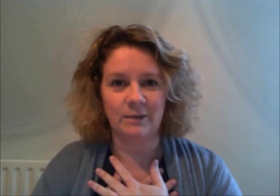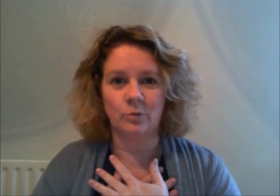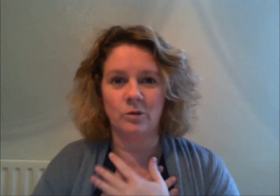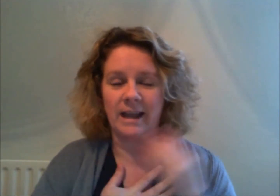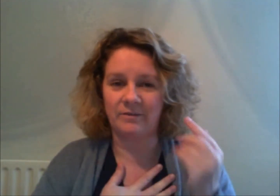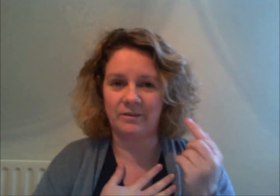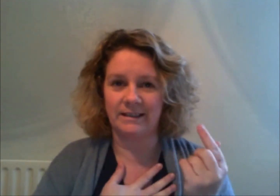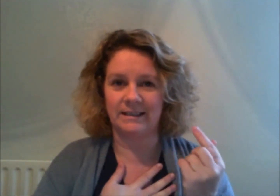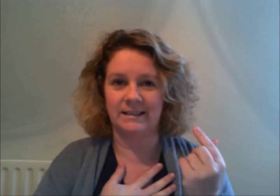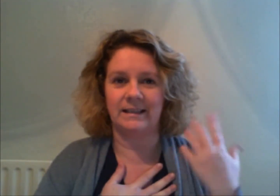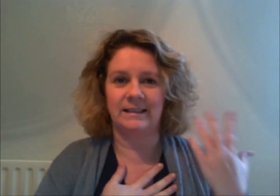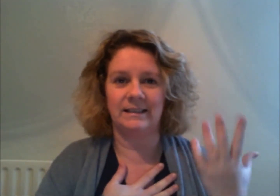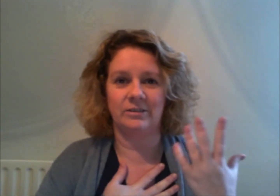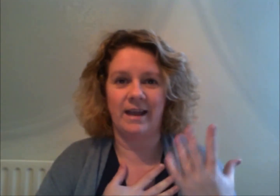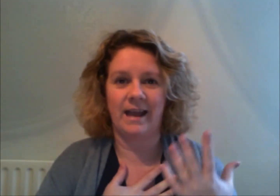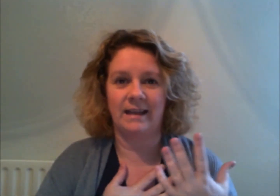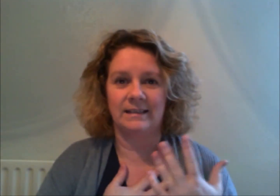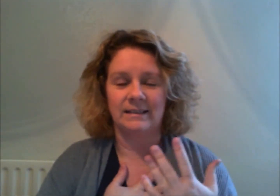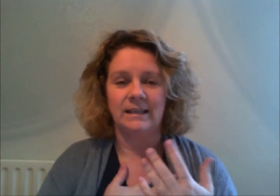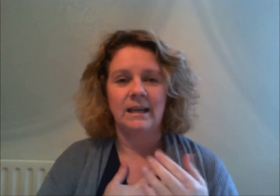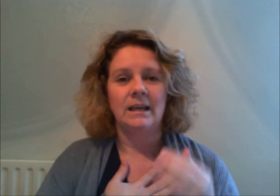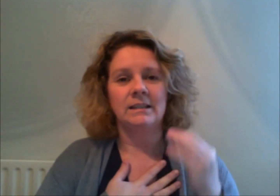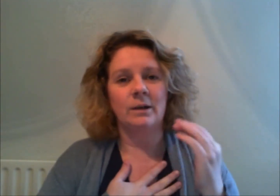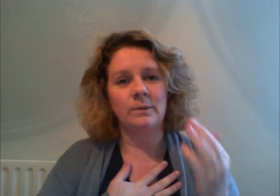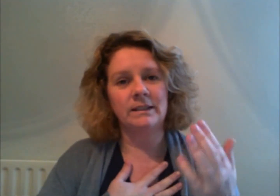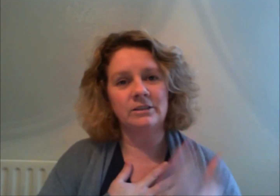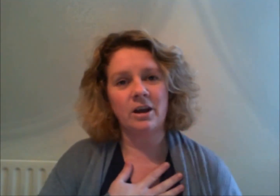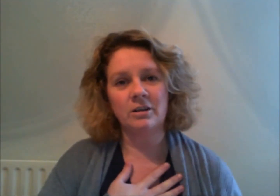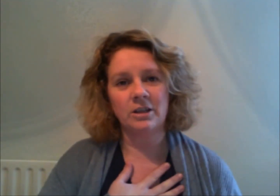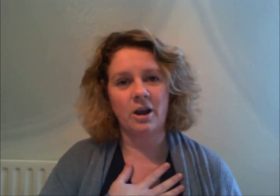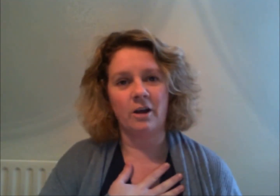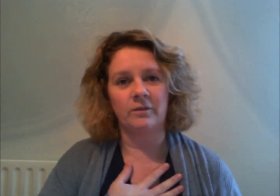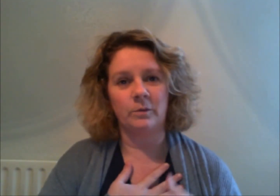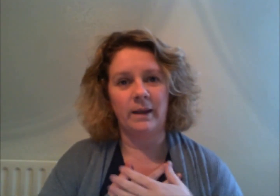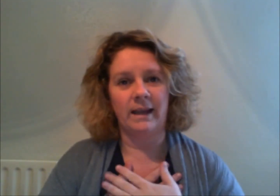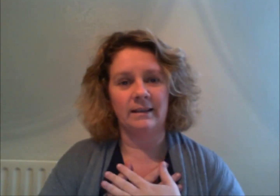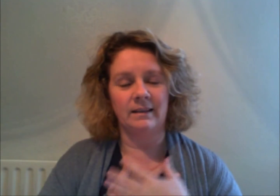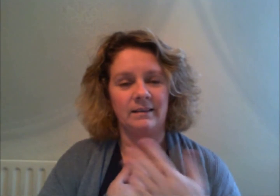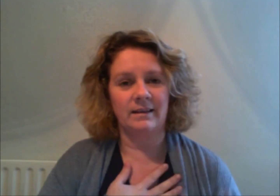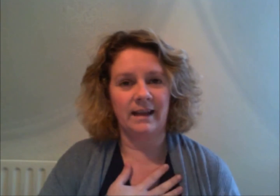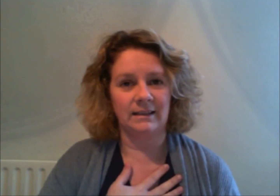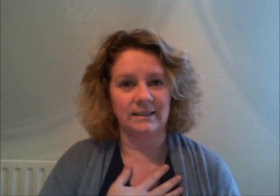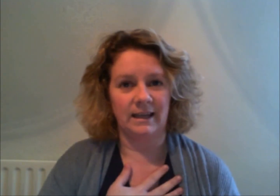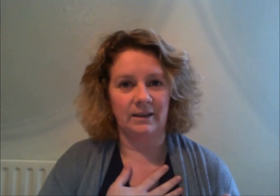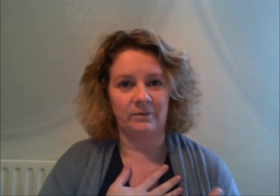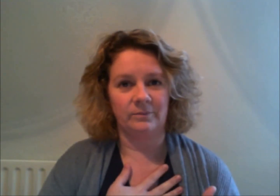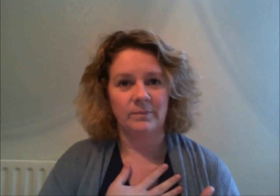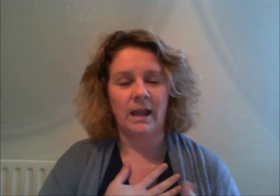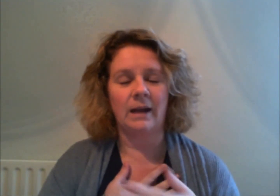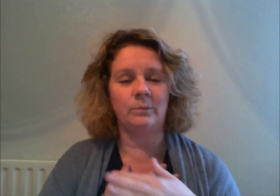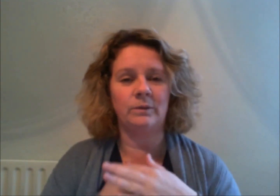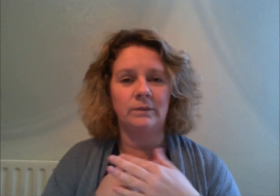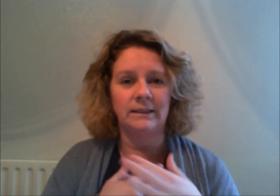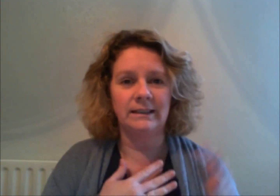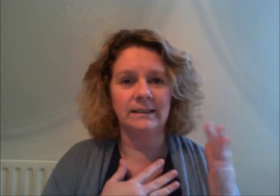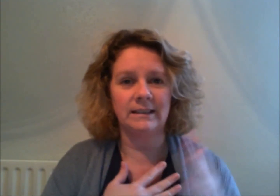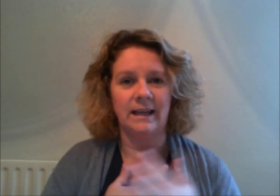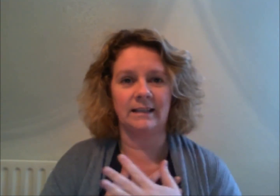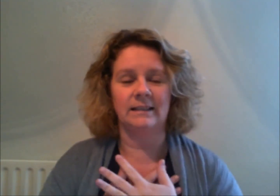whatever it is that is in your head so we start off with the negative and we release the negative